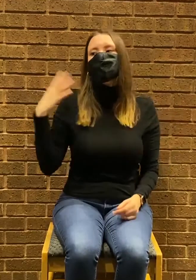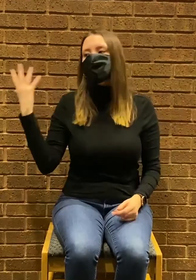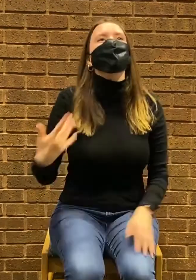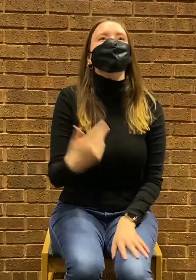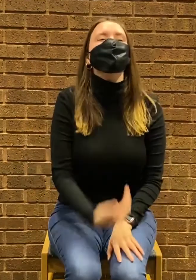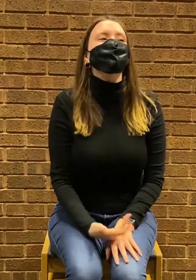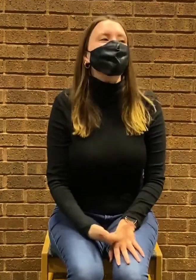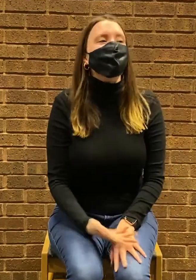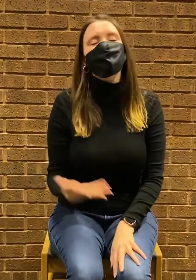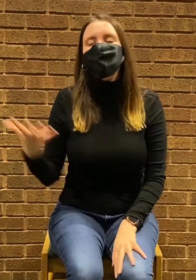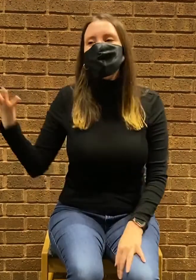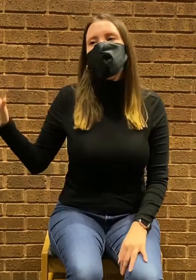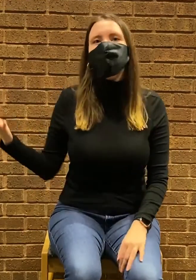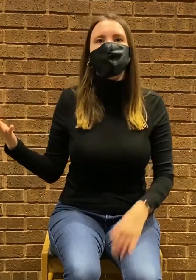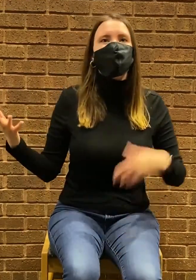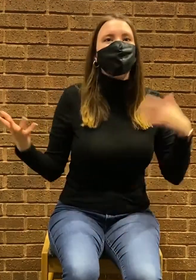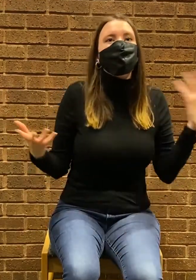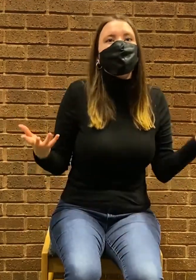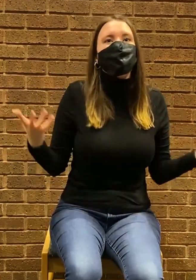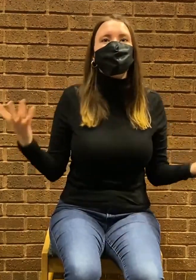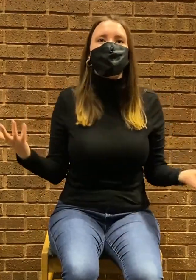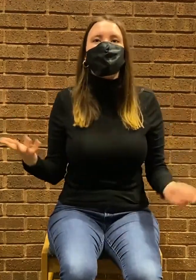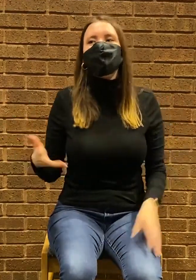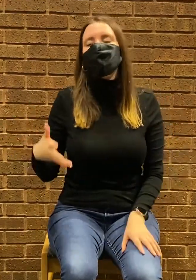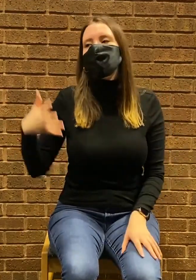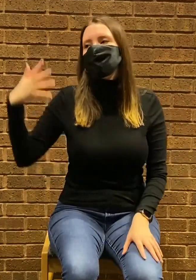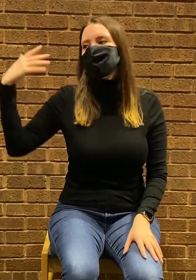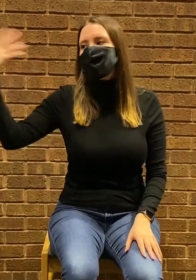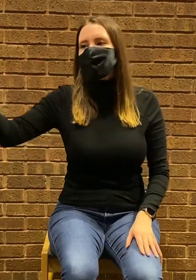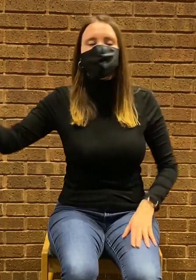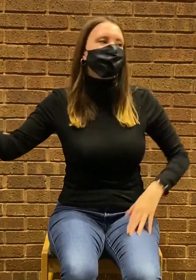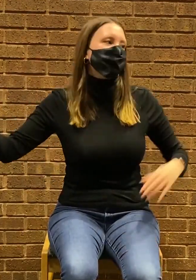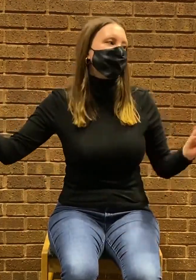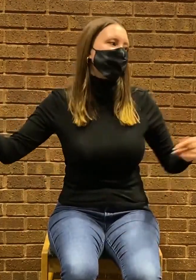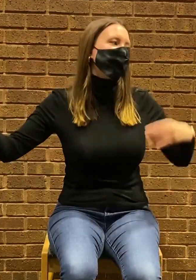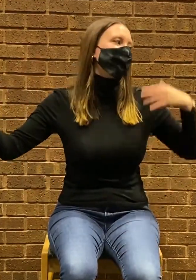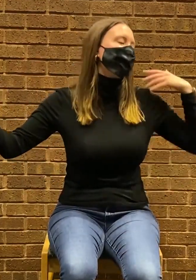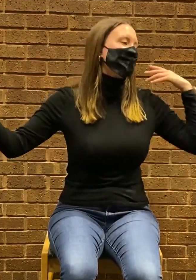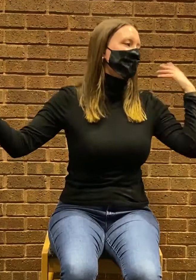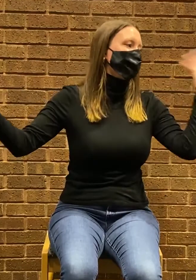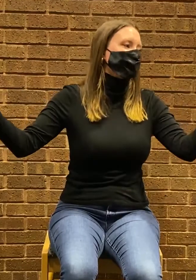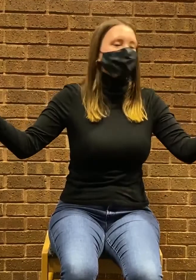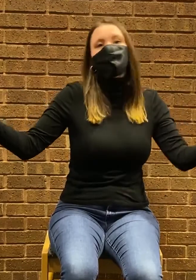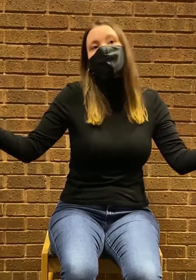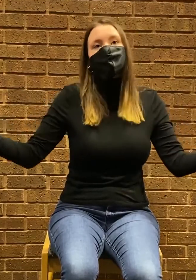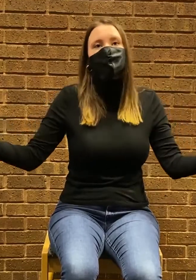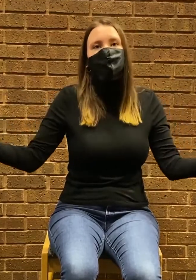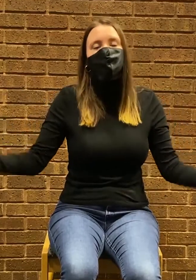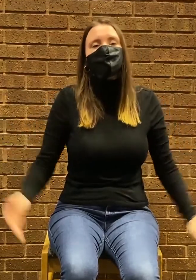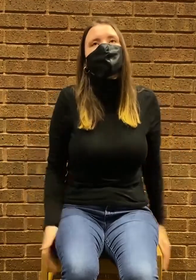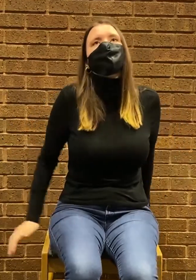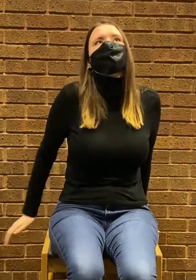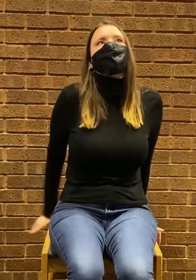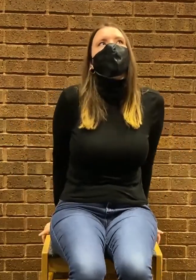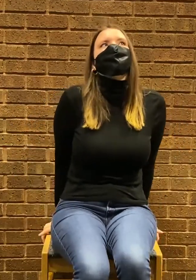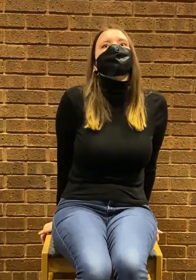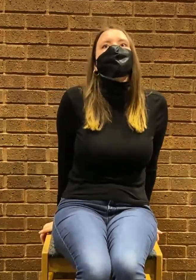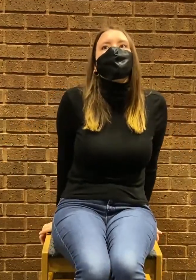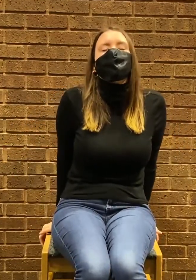also has to be like the same coloring it has to be from the same show you can't have like violins in a show where there's no violence anywhere else so it really has to be like